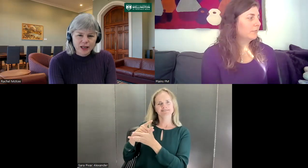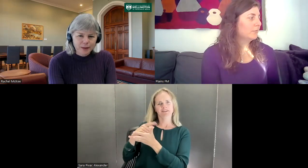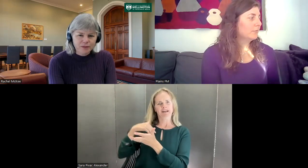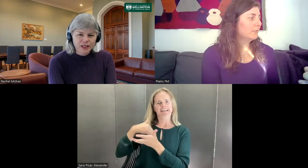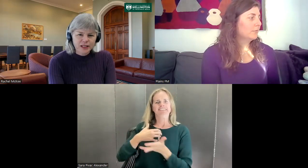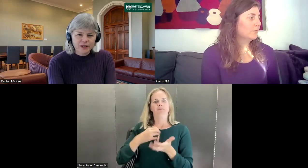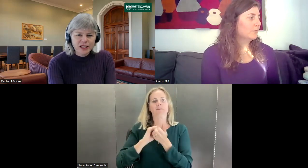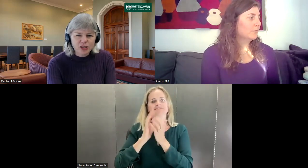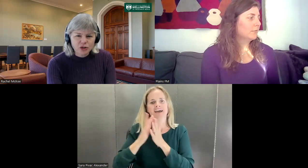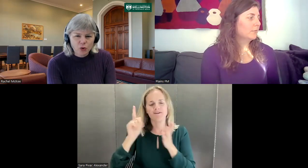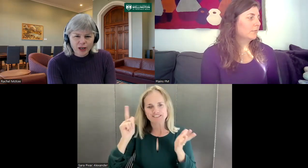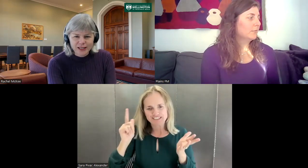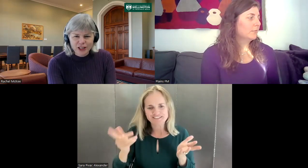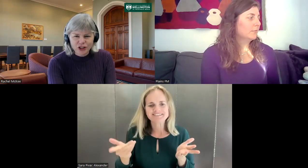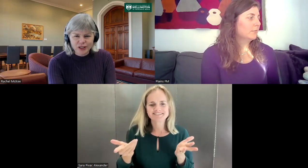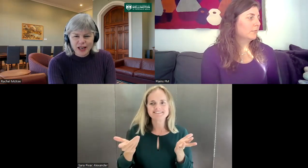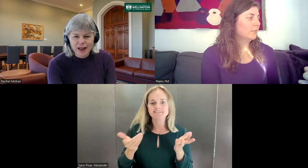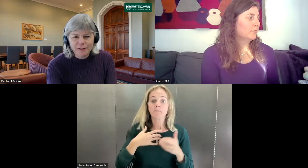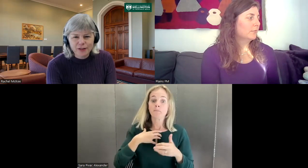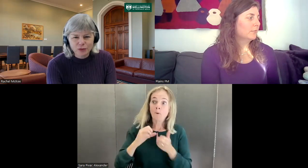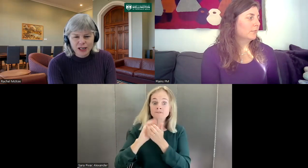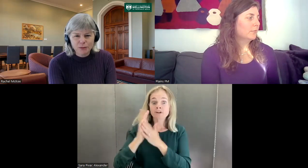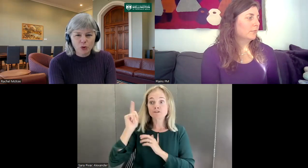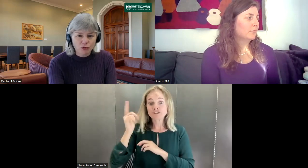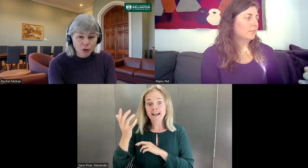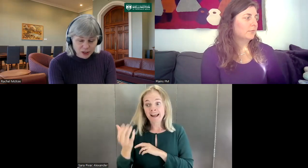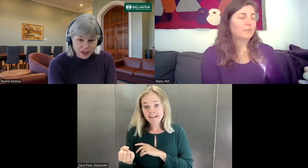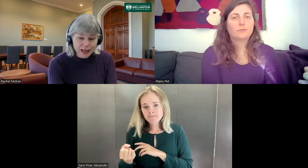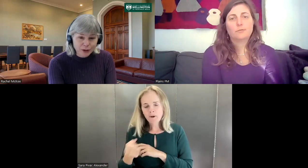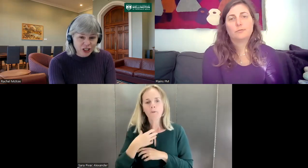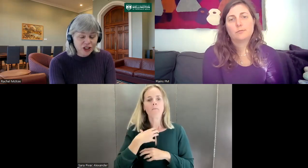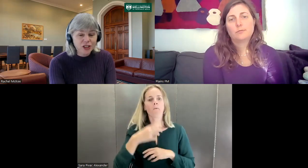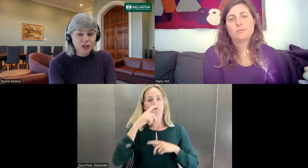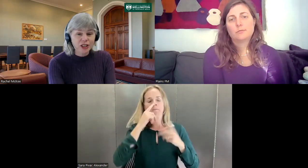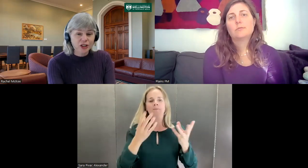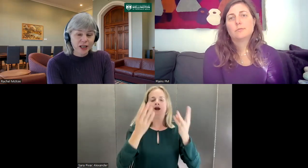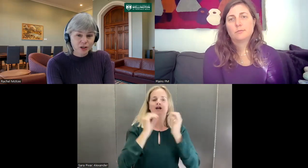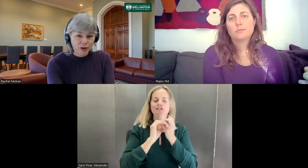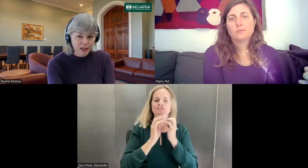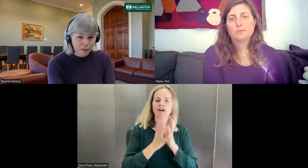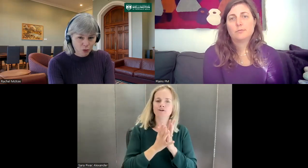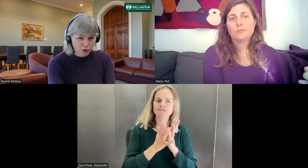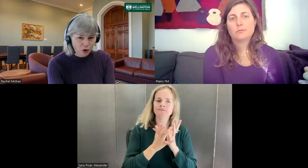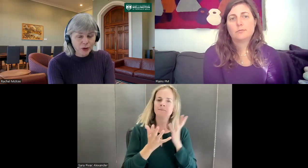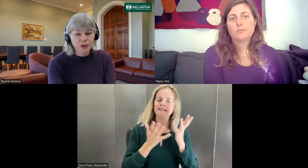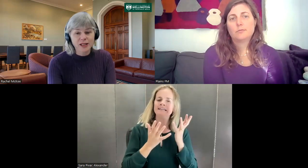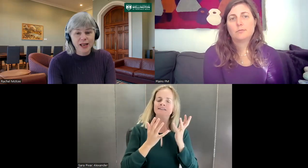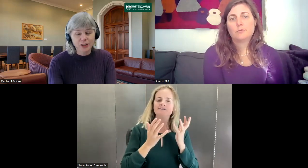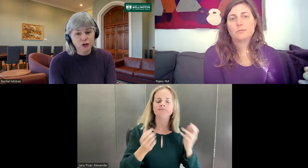And these organizations have really important roles. Sign Language Teachers Association has a really important role because that, in turn,